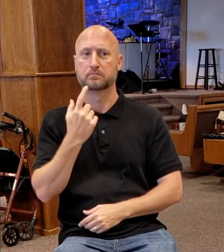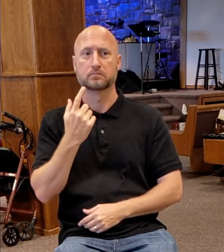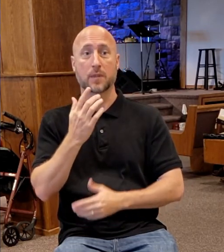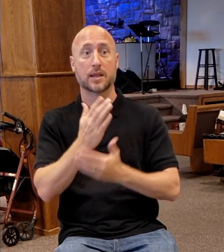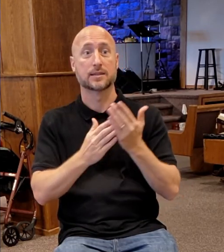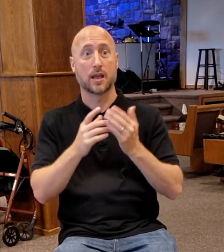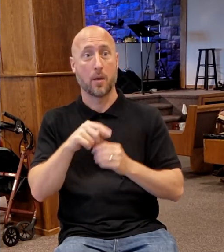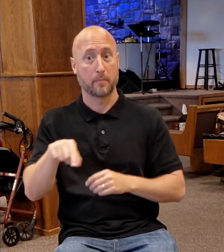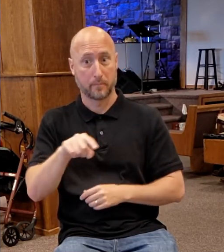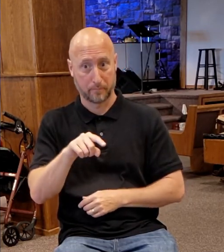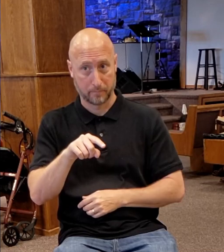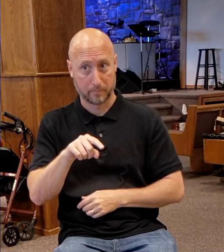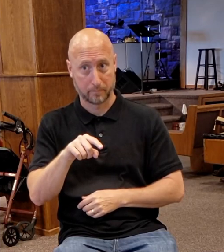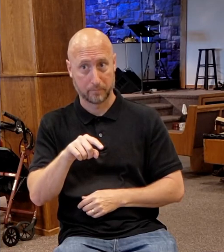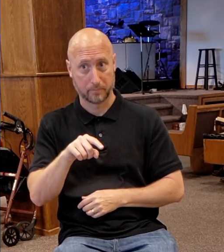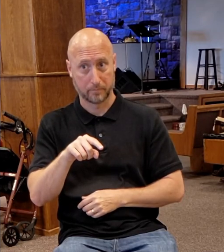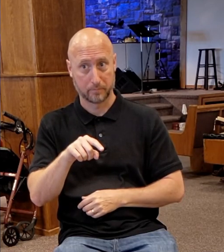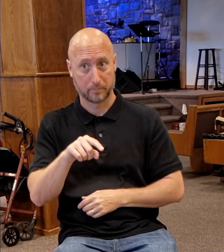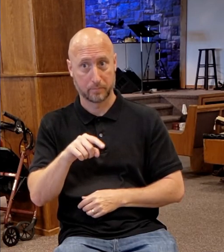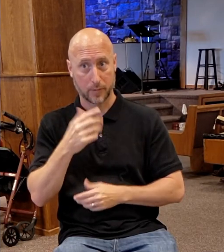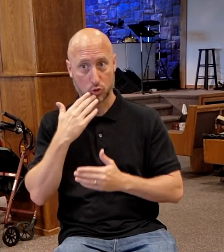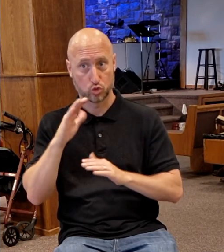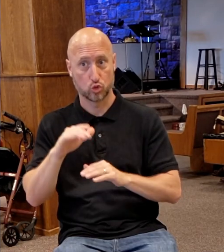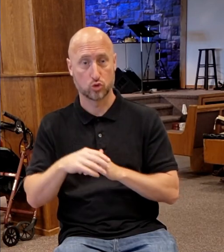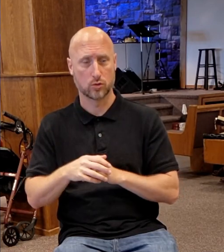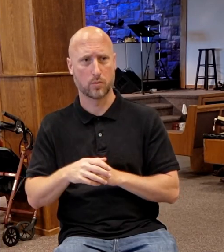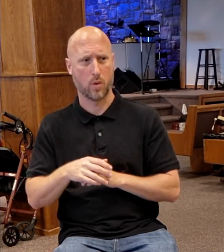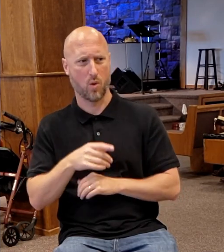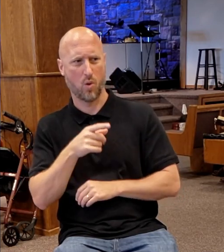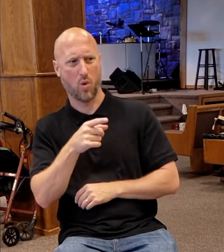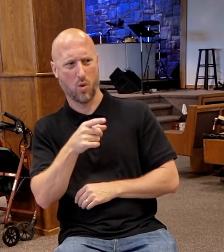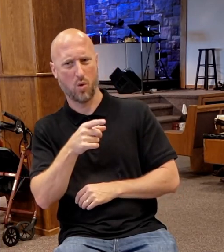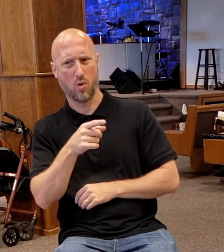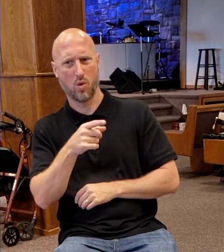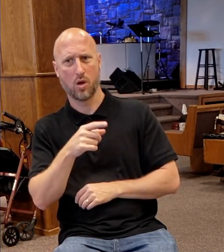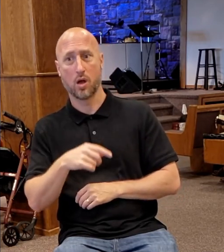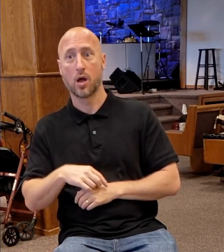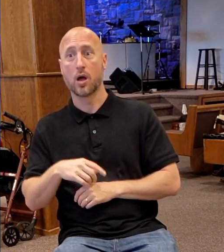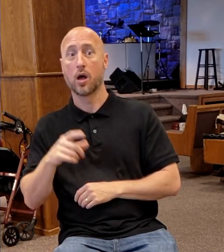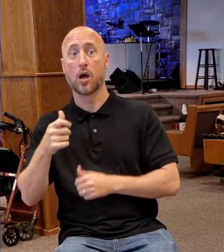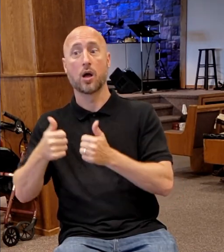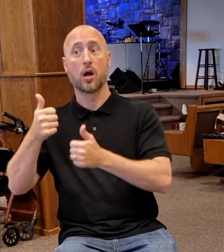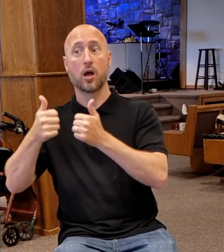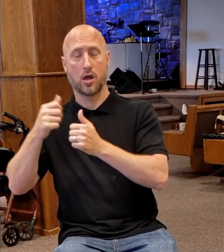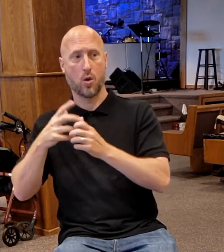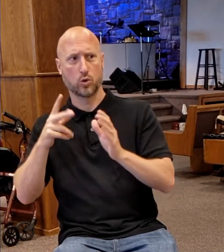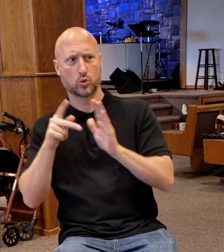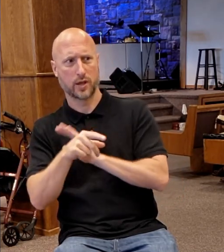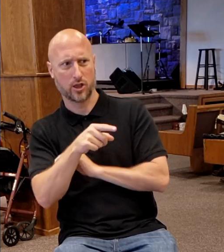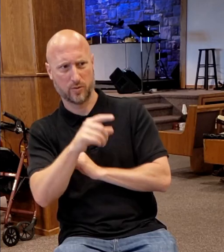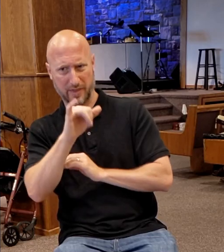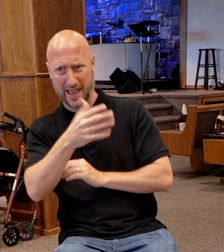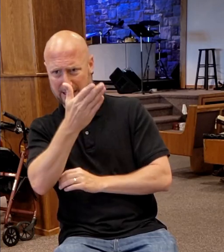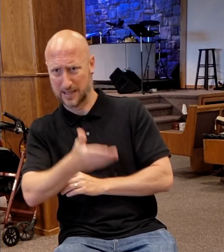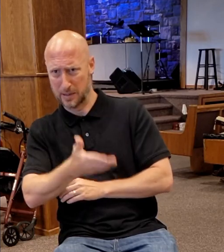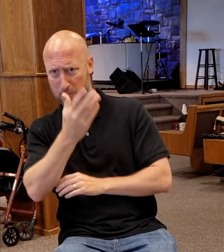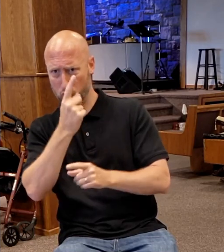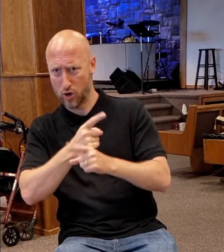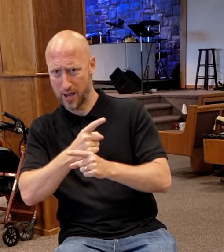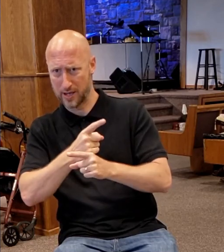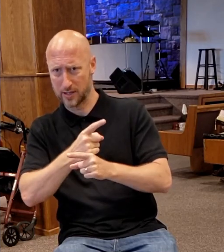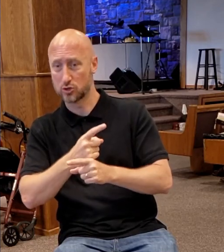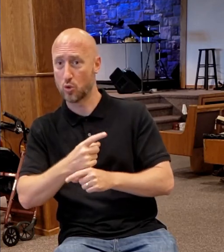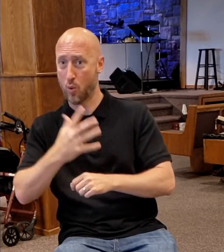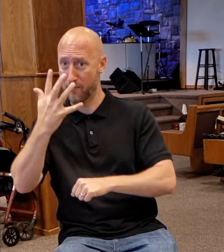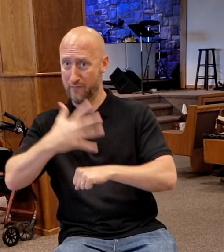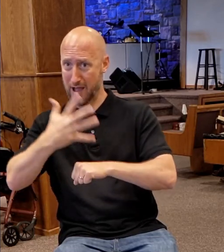of them in Jerusalem, is it not he whom they seek to kill? We have, in fact, we have it five times between